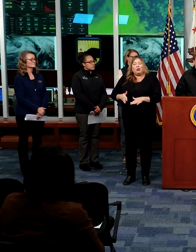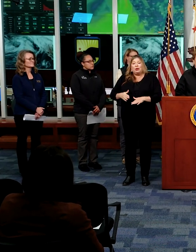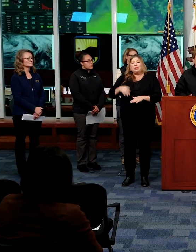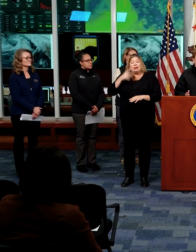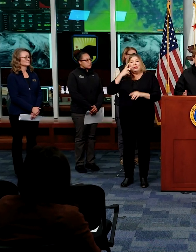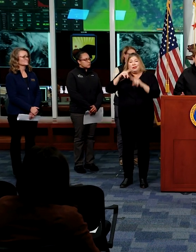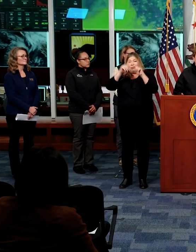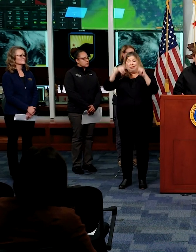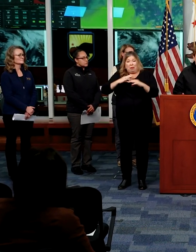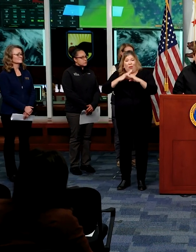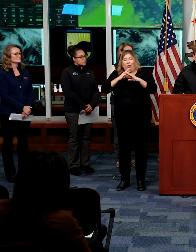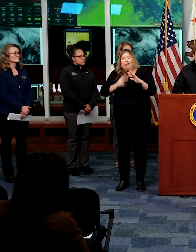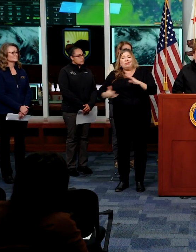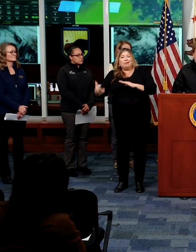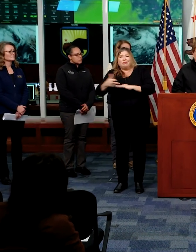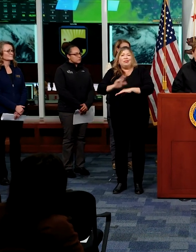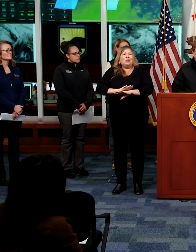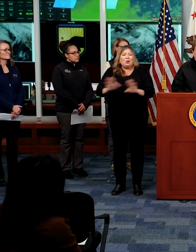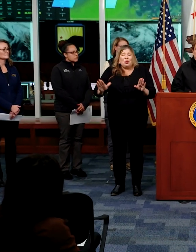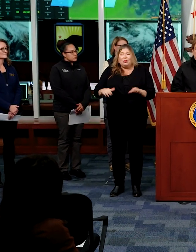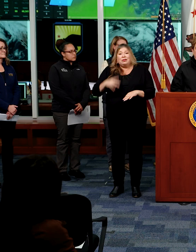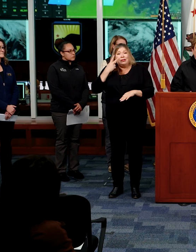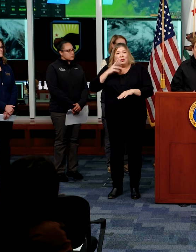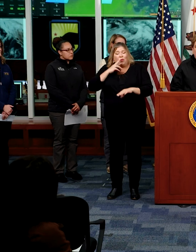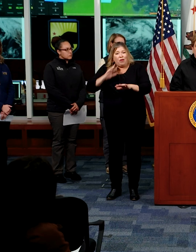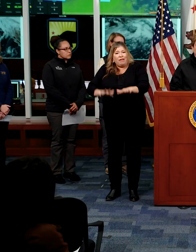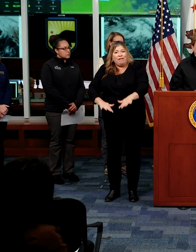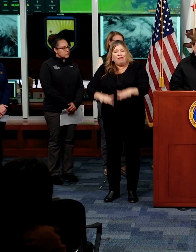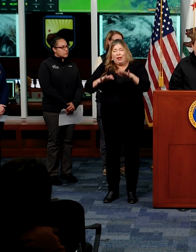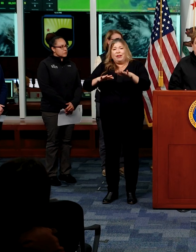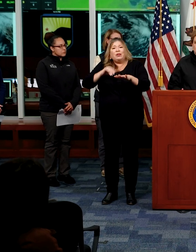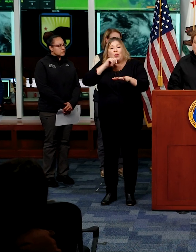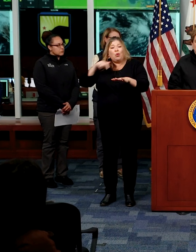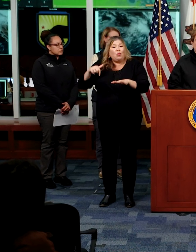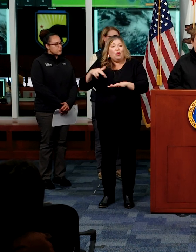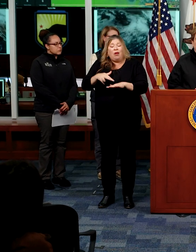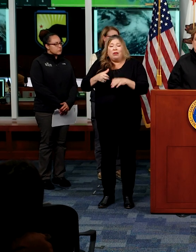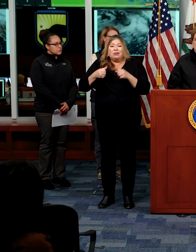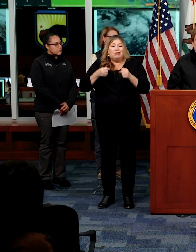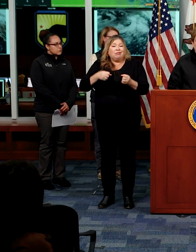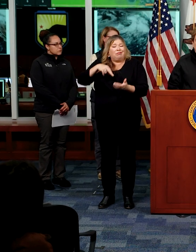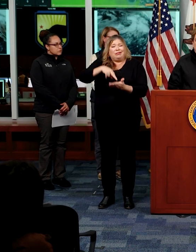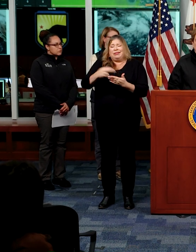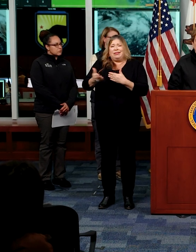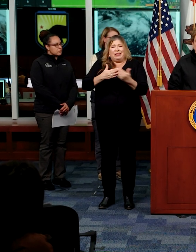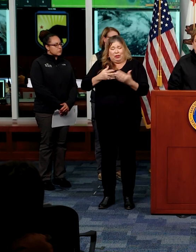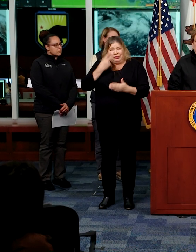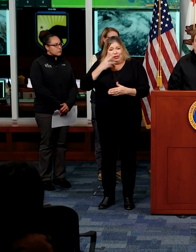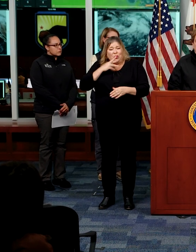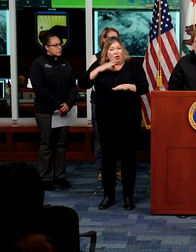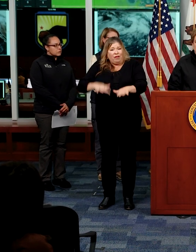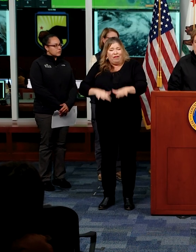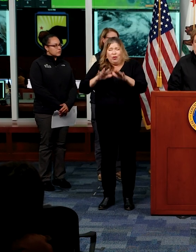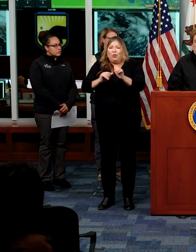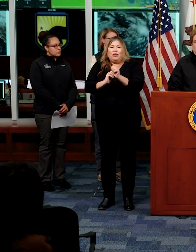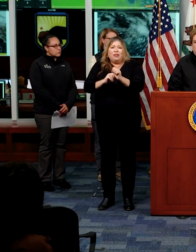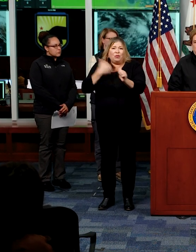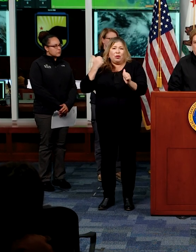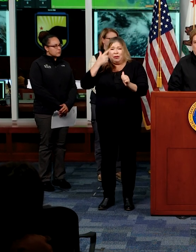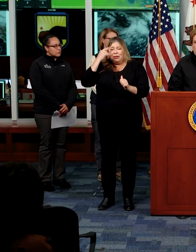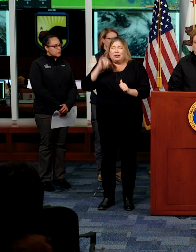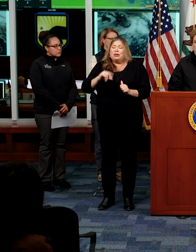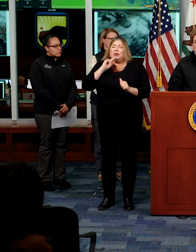don't go into flood waters, whether you're walking, standing, driving. It's just really, really